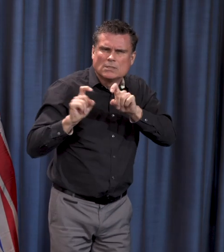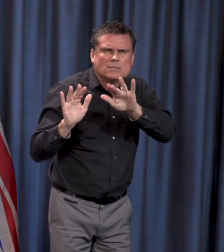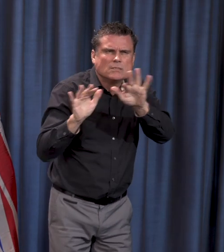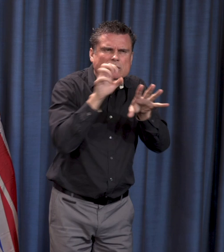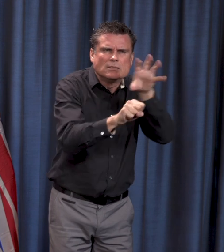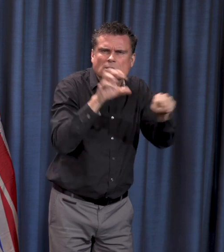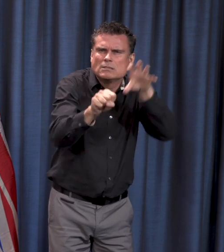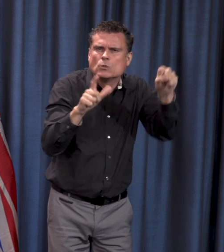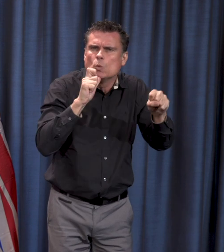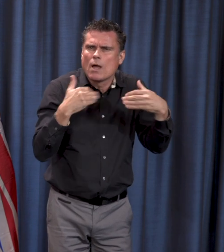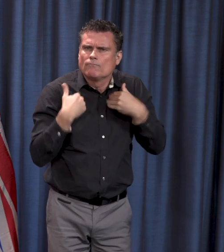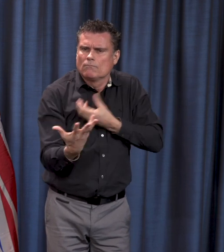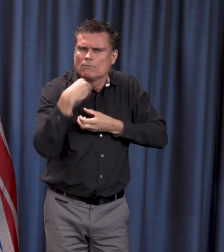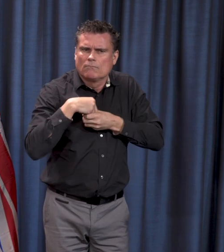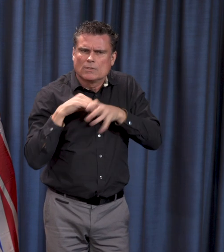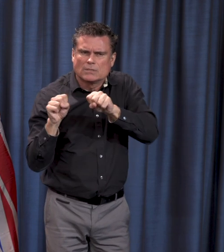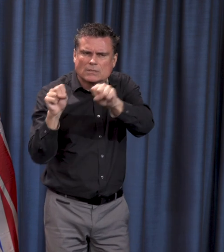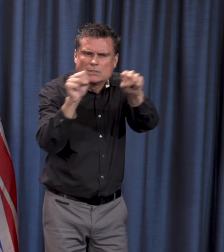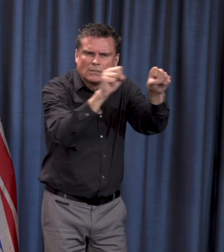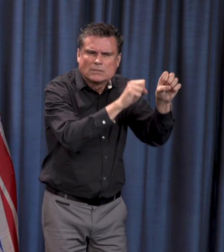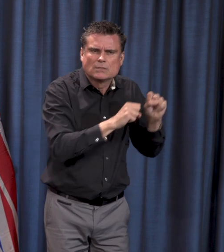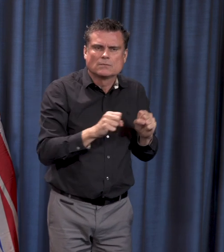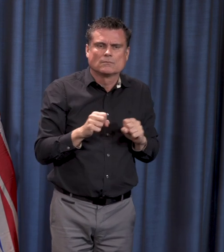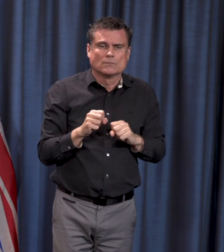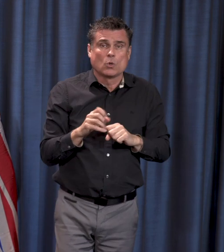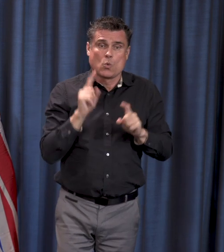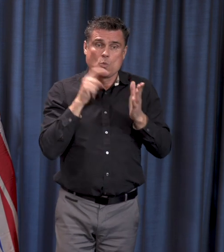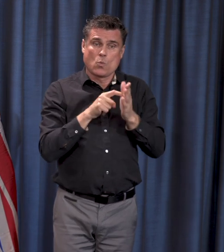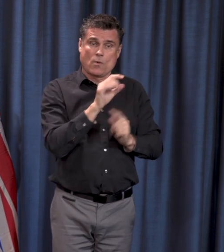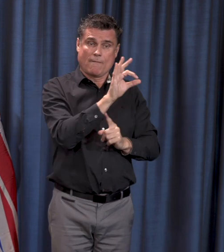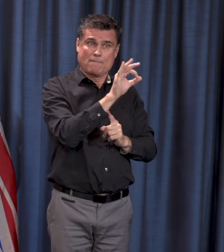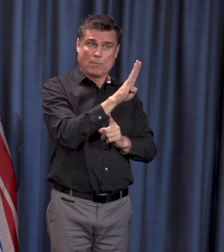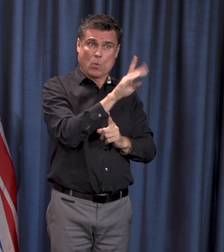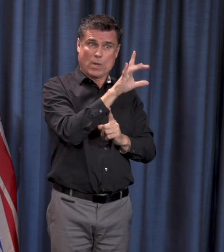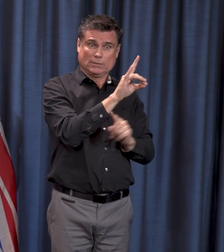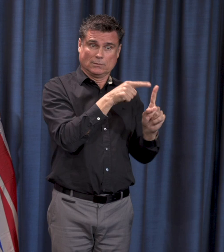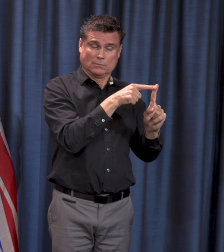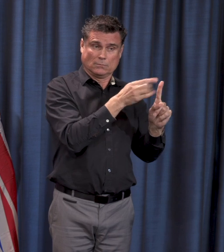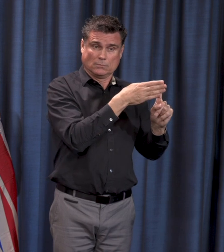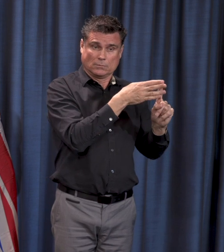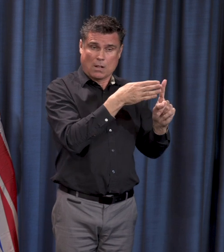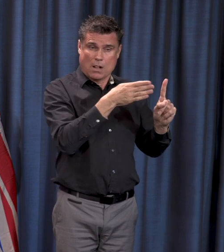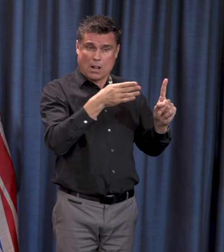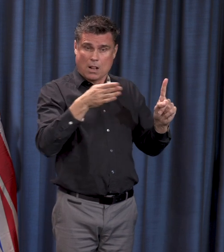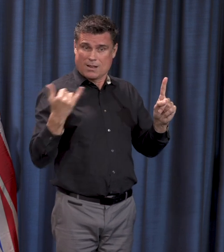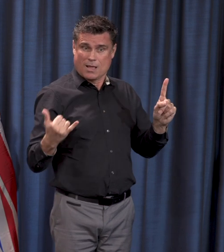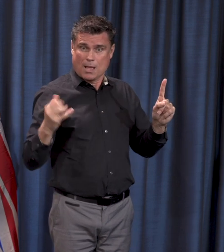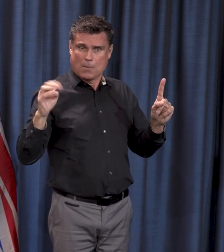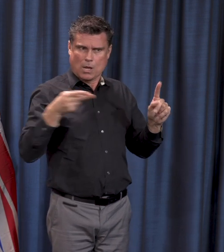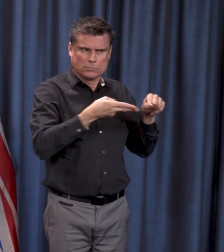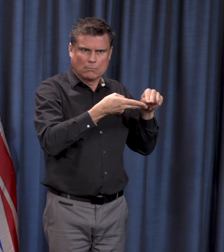you'll have noted from February 28th to the present, we've essentially doubled or more the number of testing,